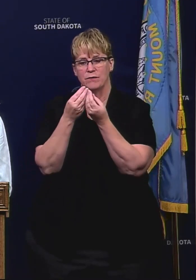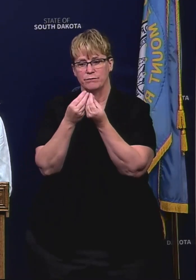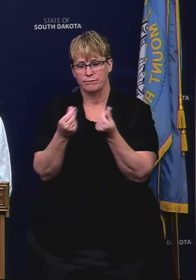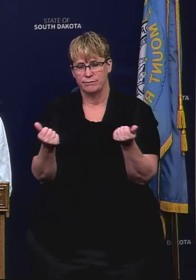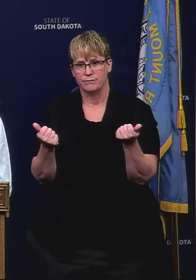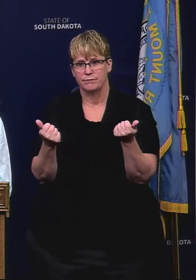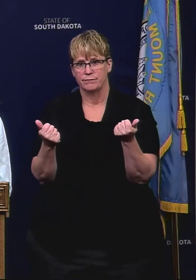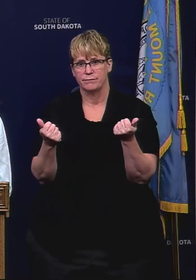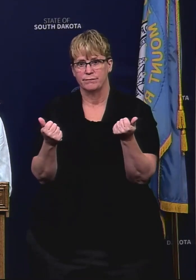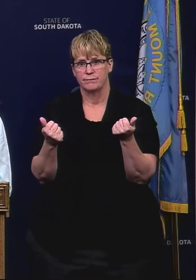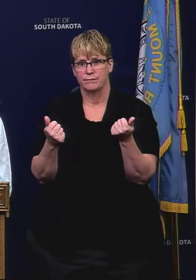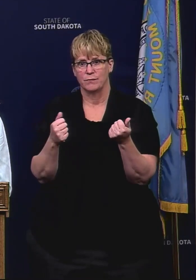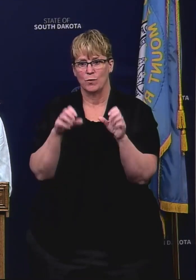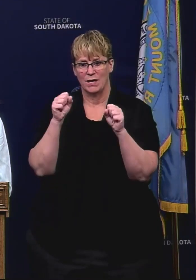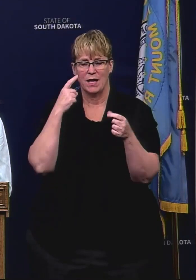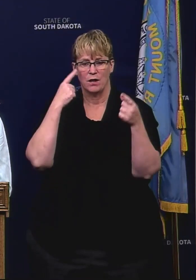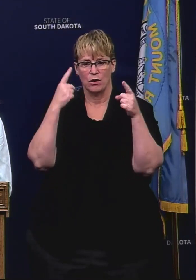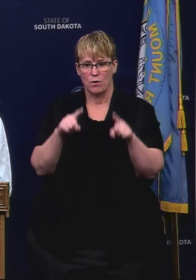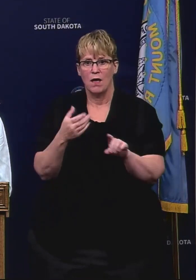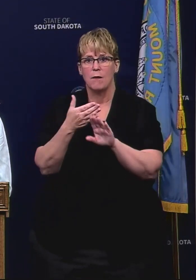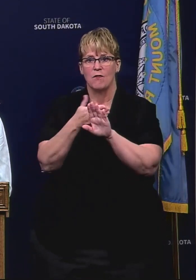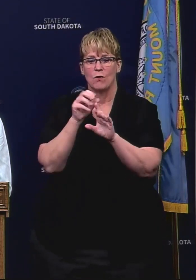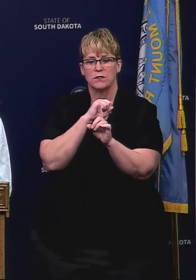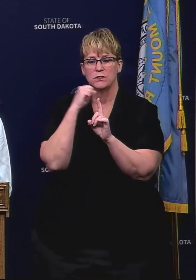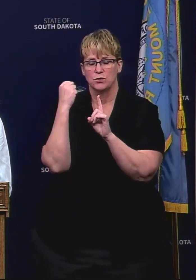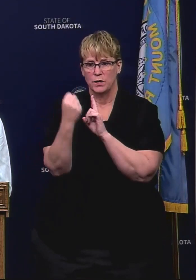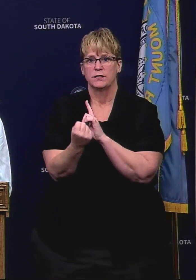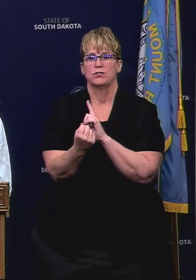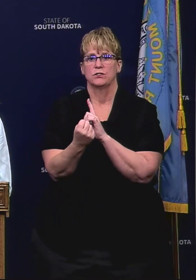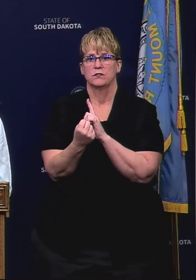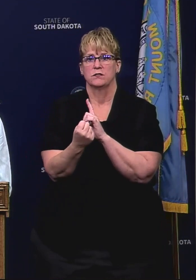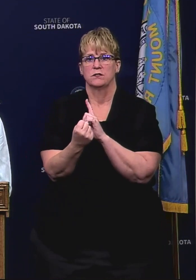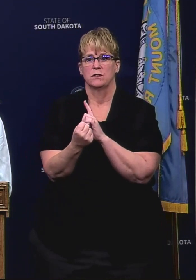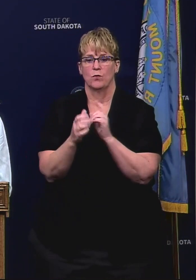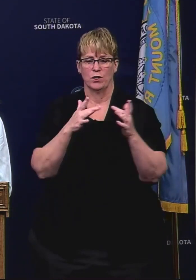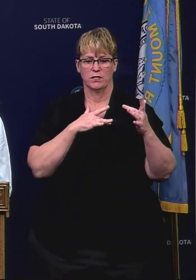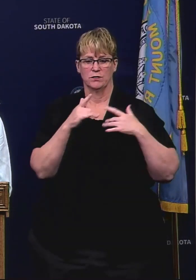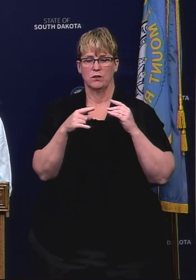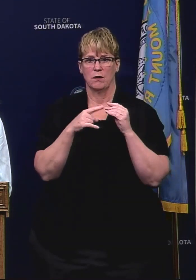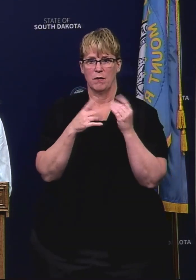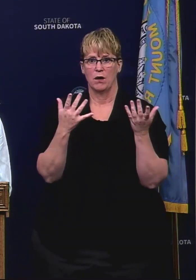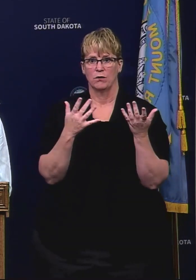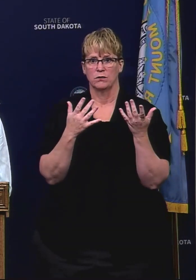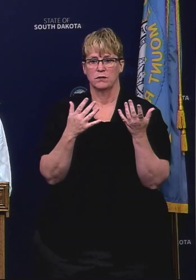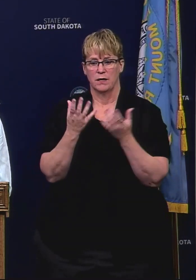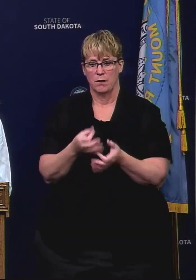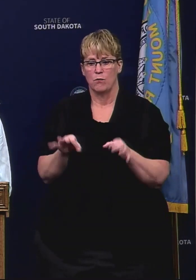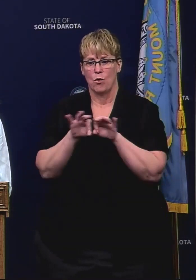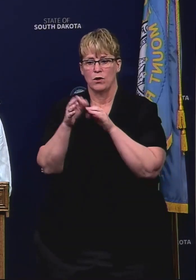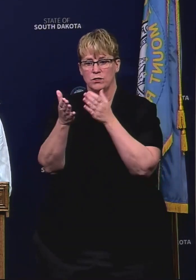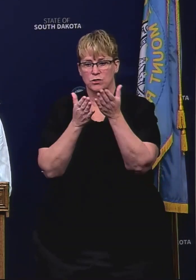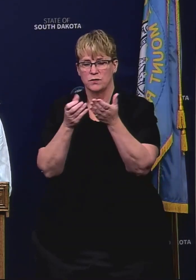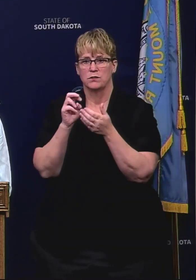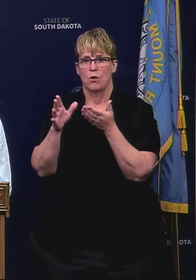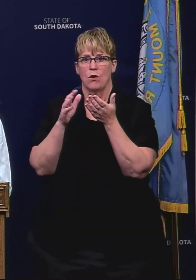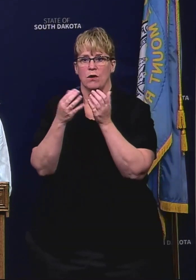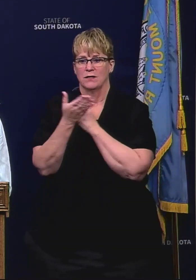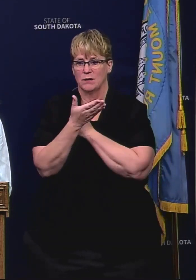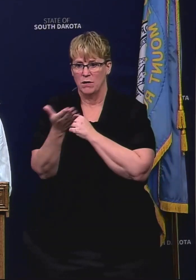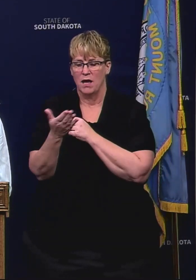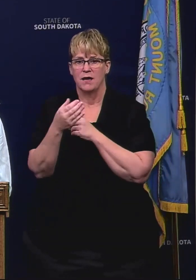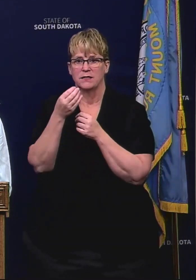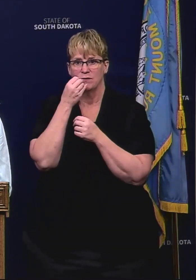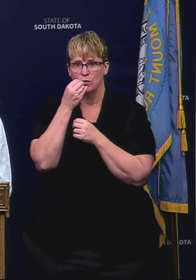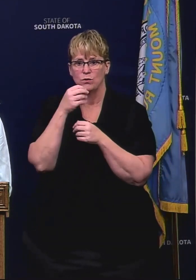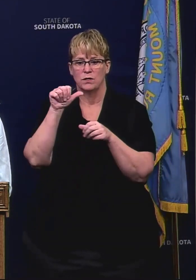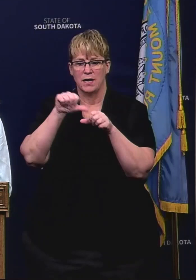and especially before the situation gets to the point where we're concerned about essential services or supplies getting to people who really